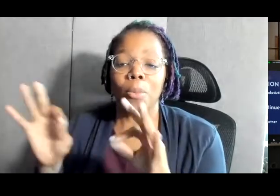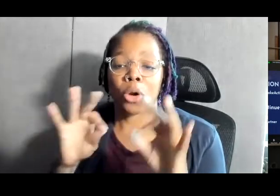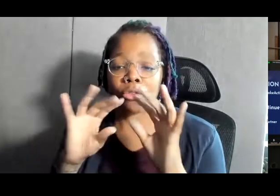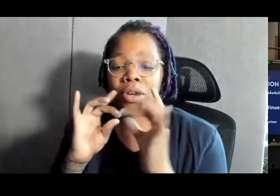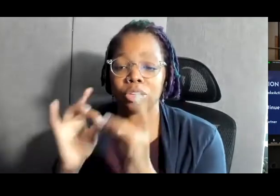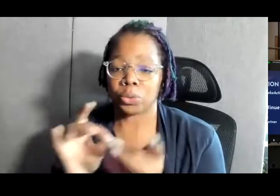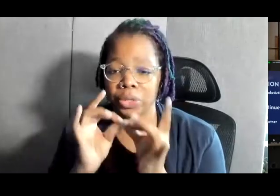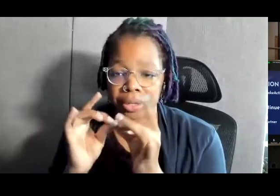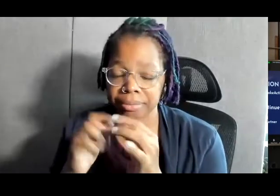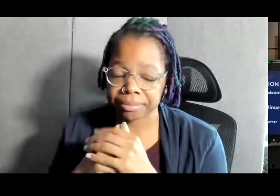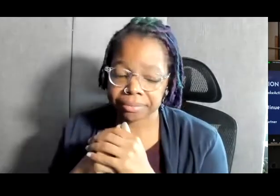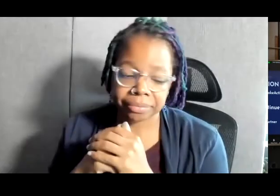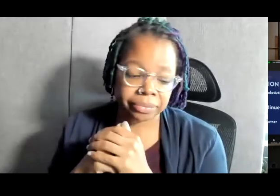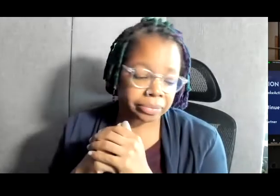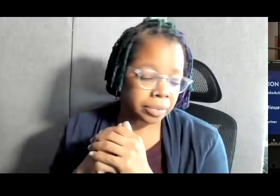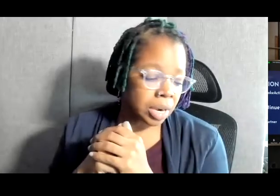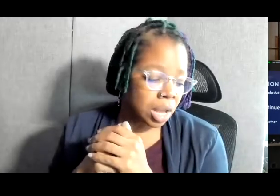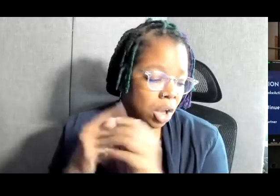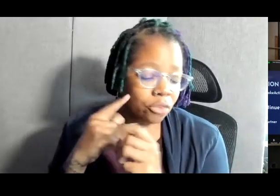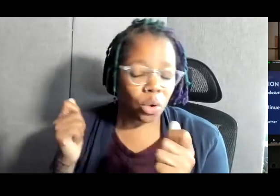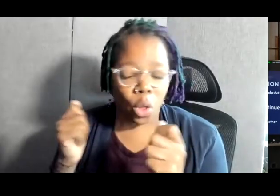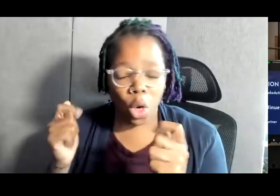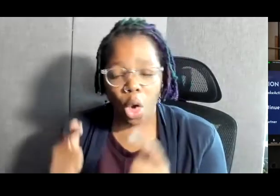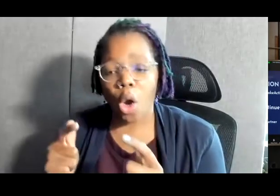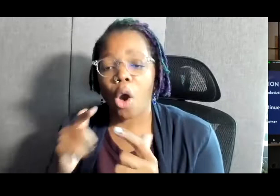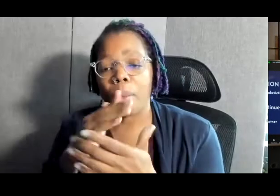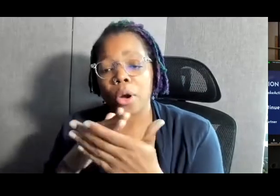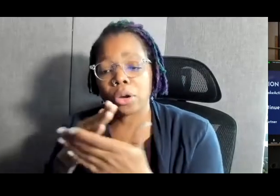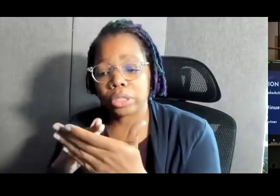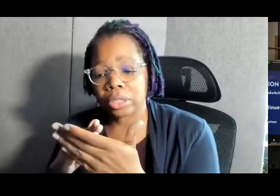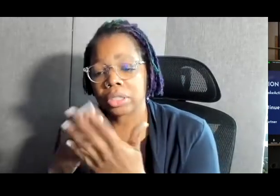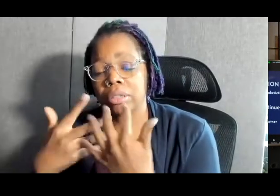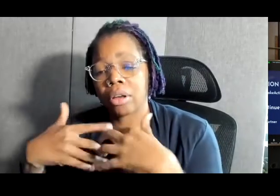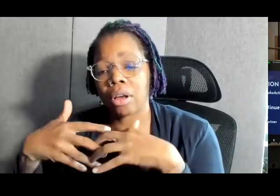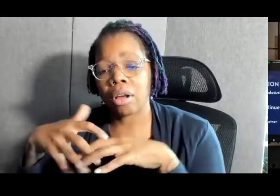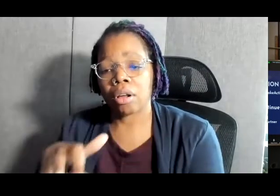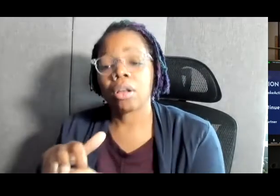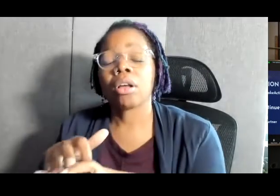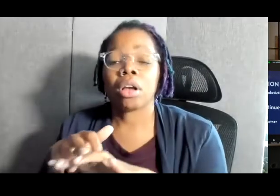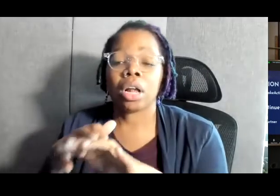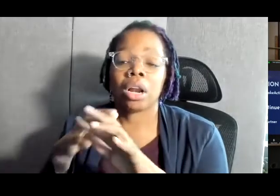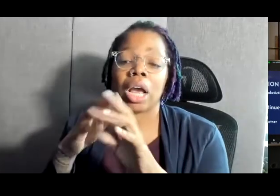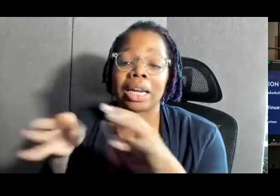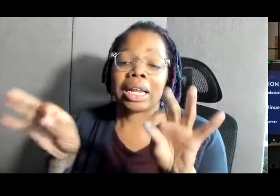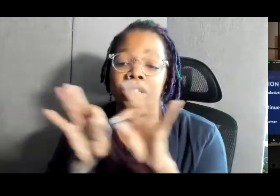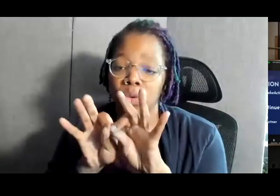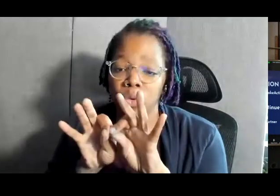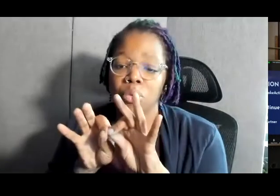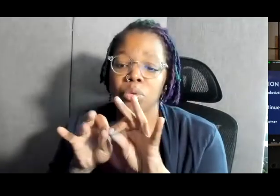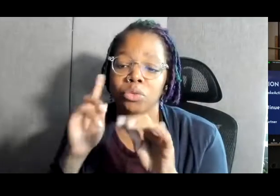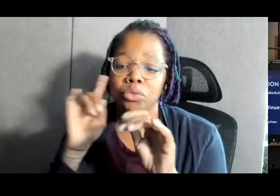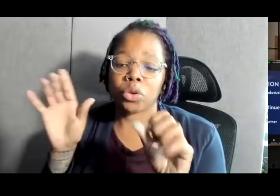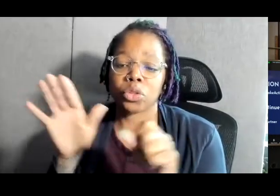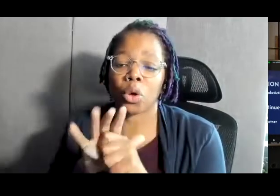where all pieces of this mosaic are integrated and are integral to the whole